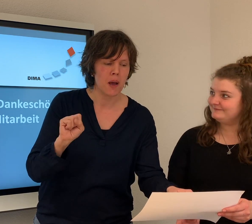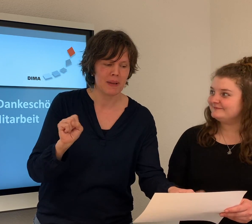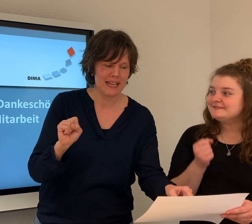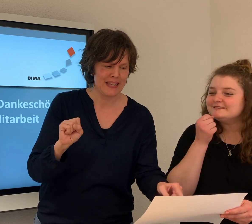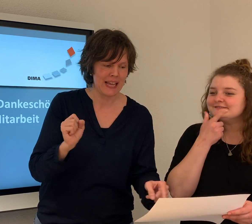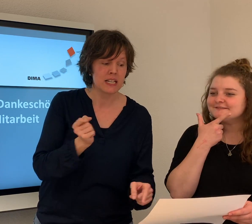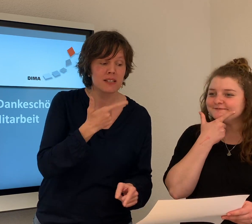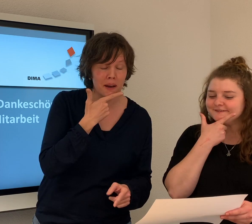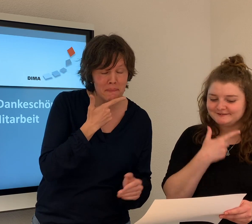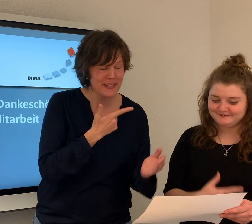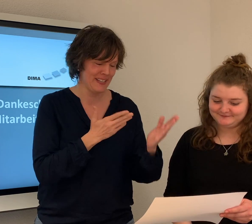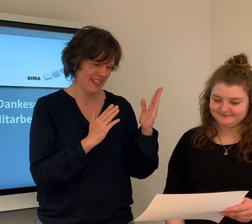Stop.